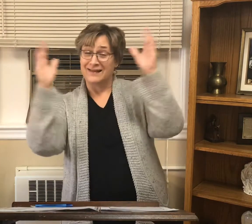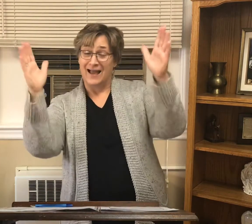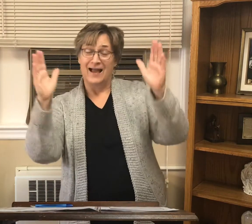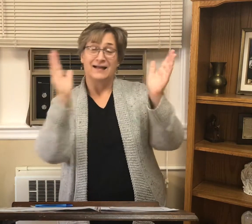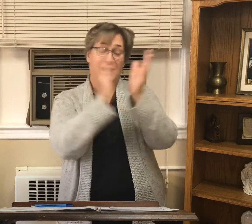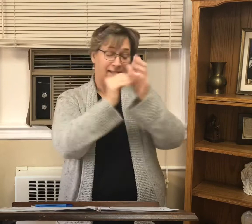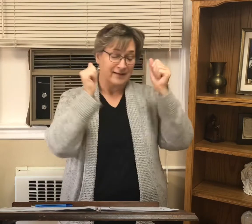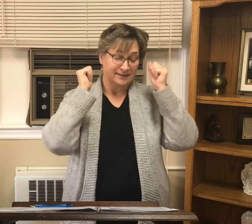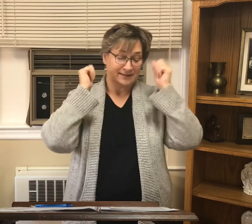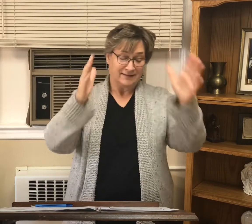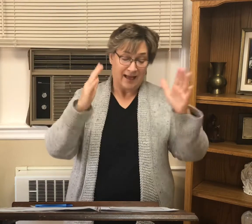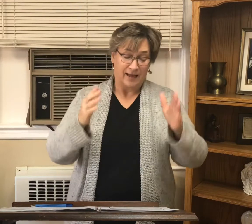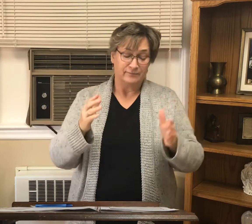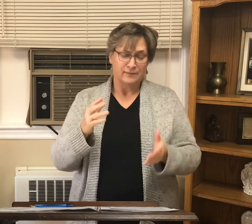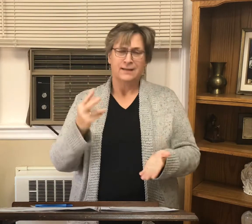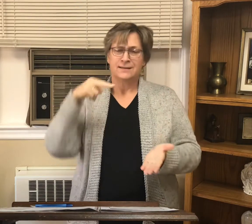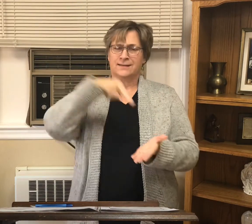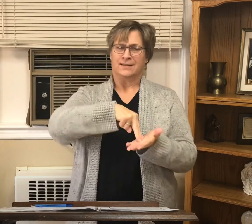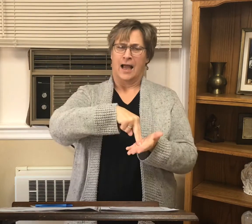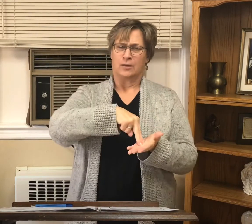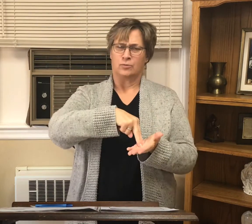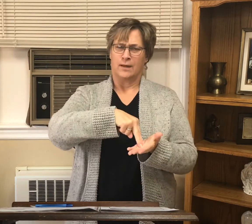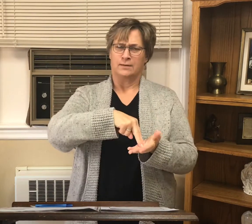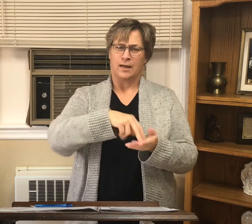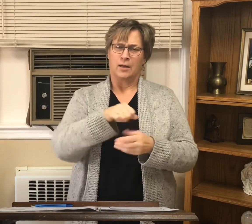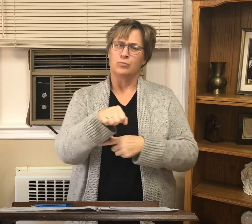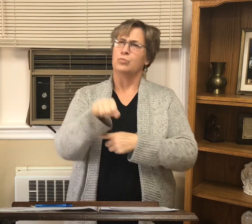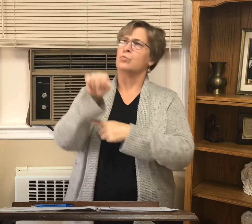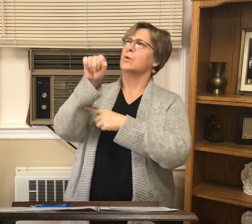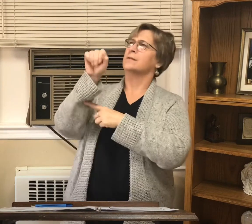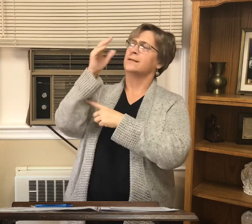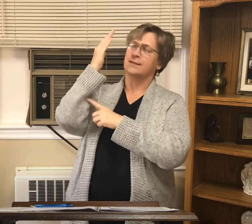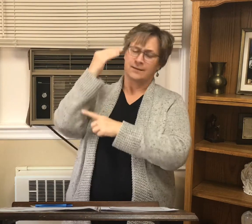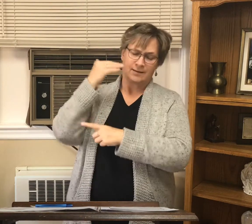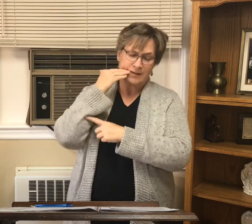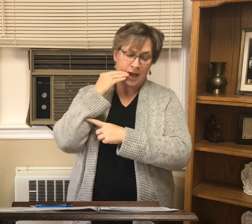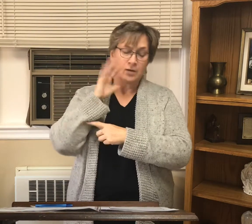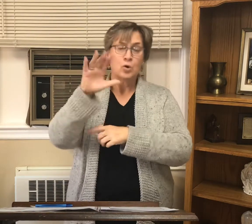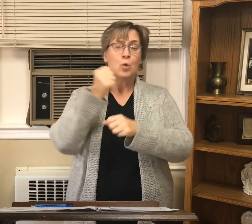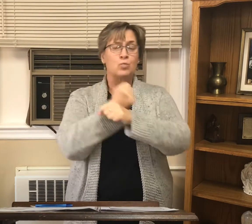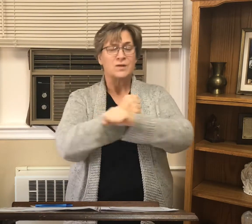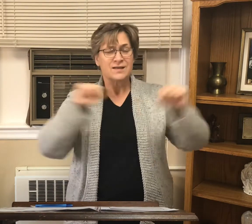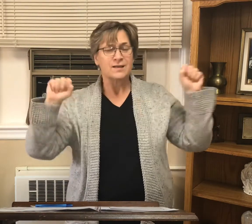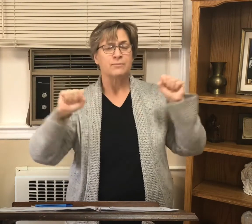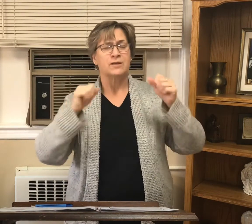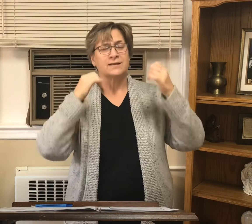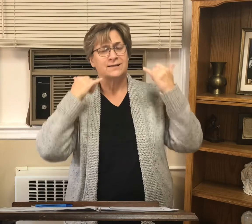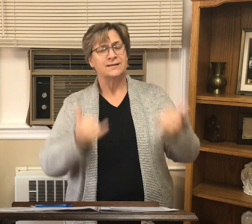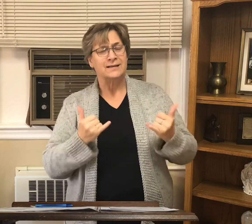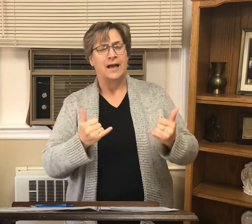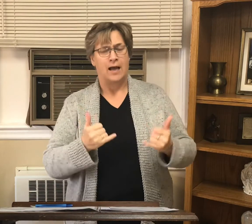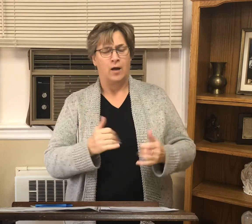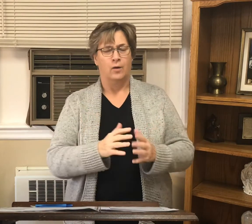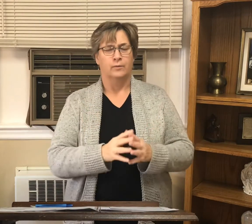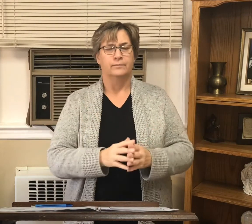alleluia alleluia stand erect and raise your heads because your redemption is at hand